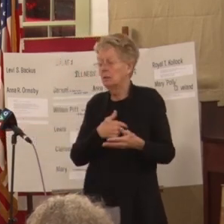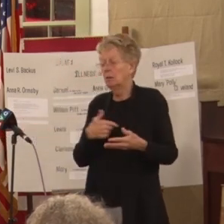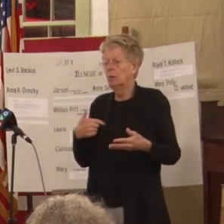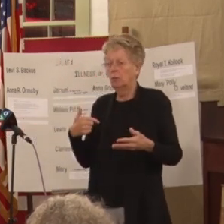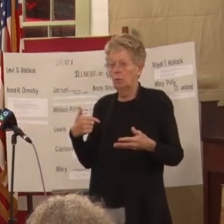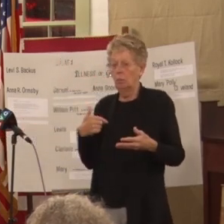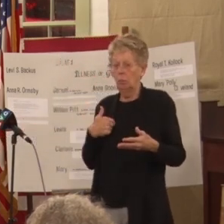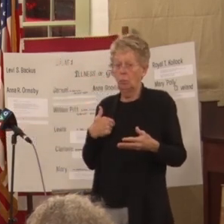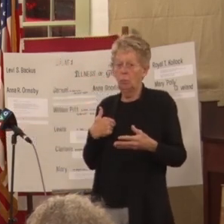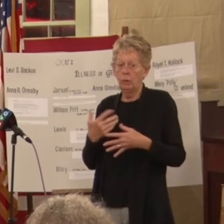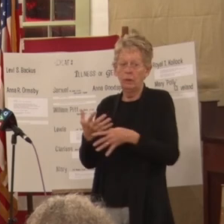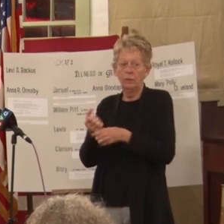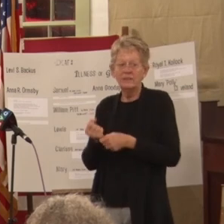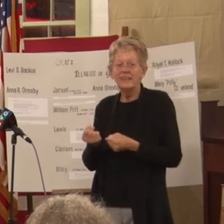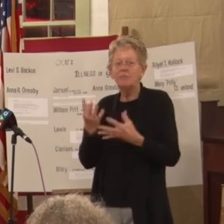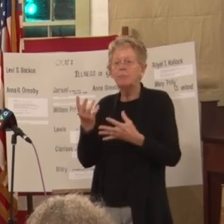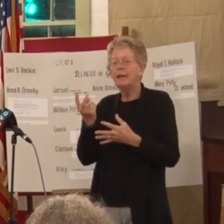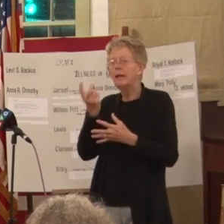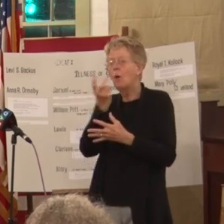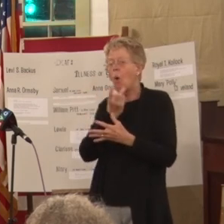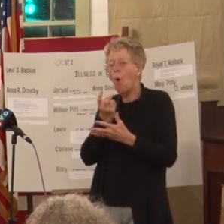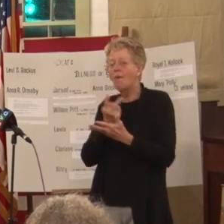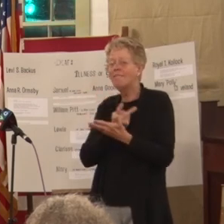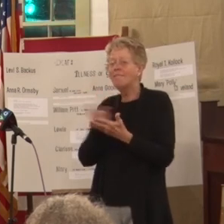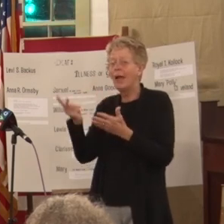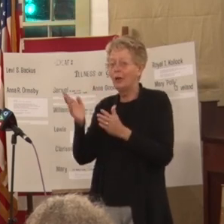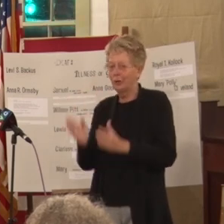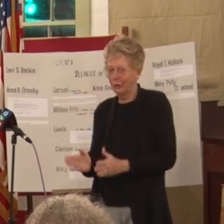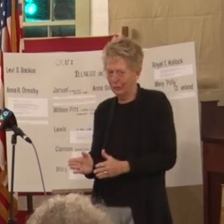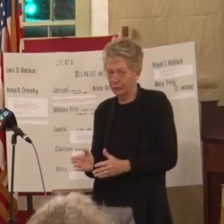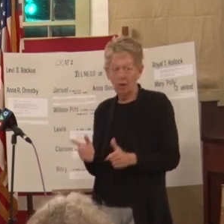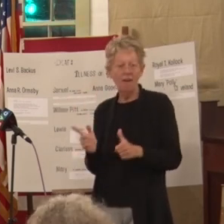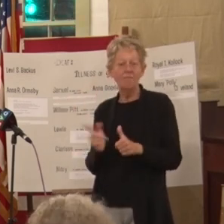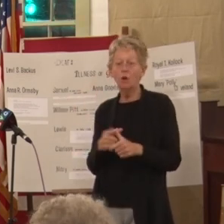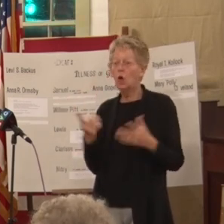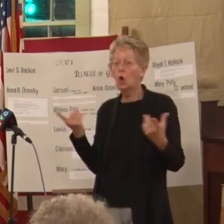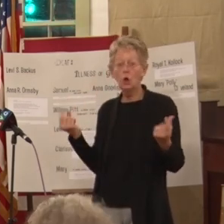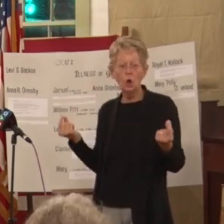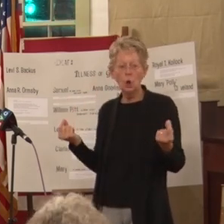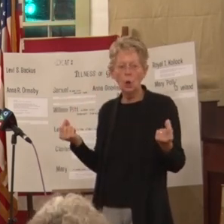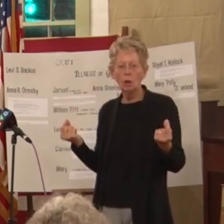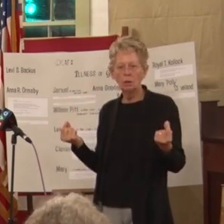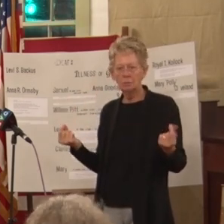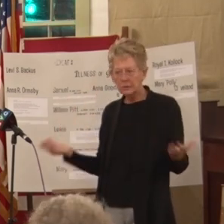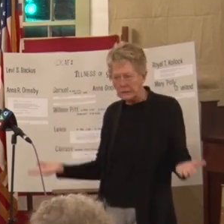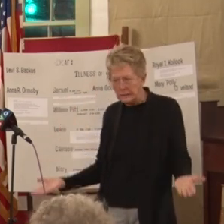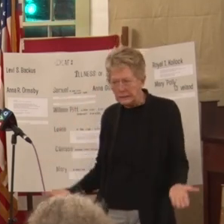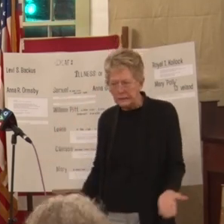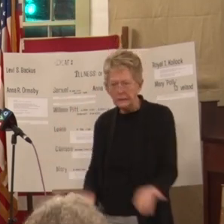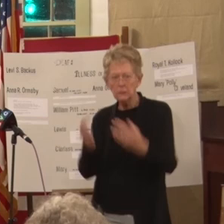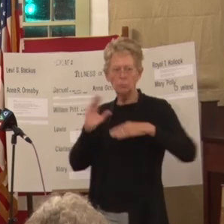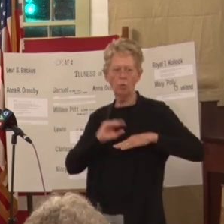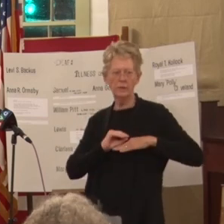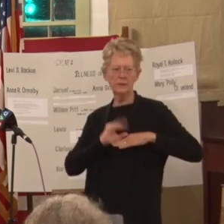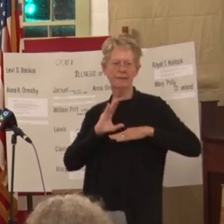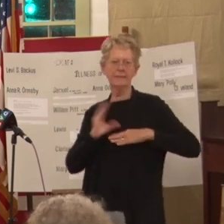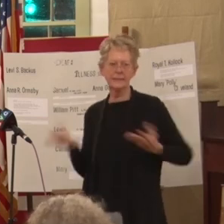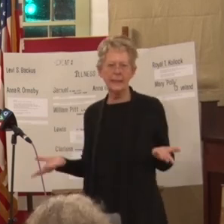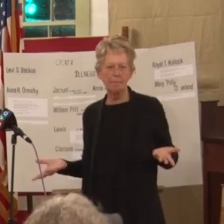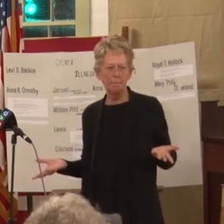oral failures and the first thing that we had to do was to boost their self esteem now isn't